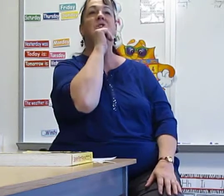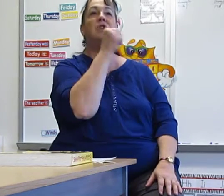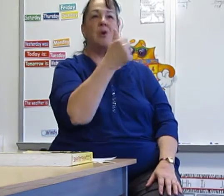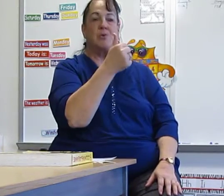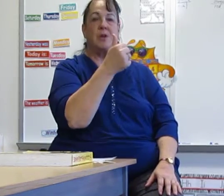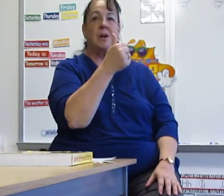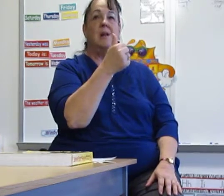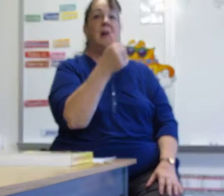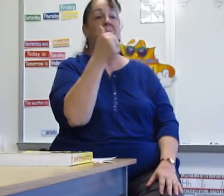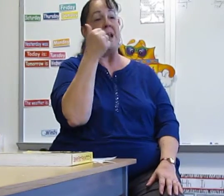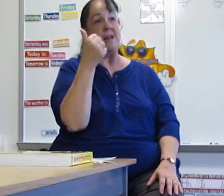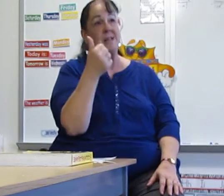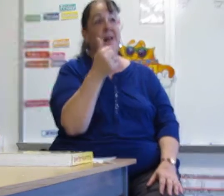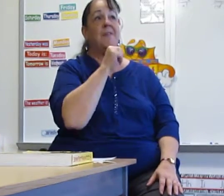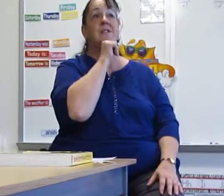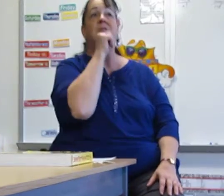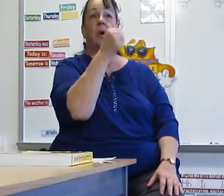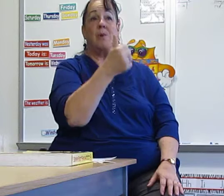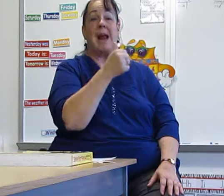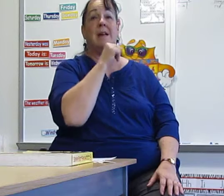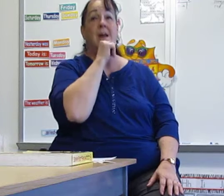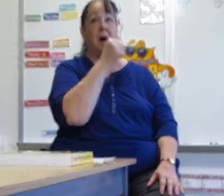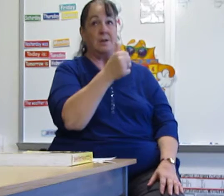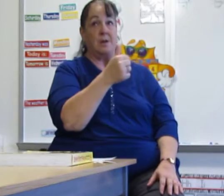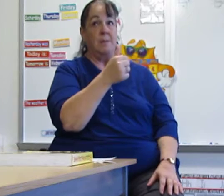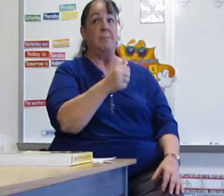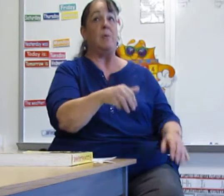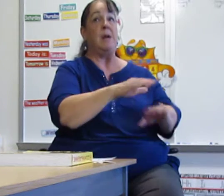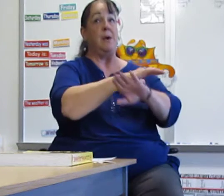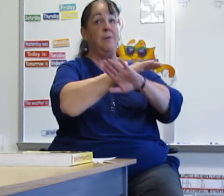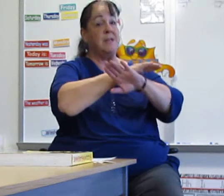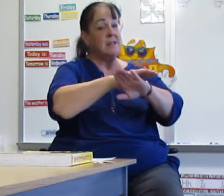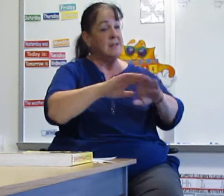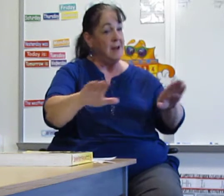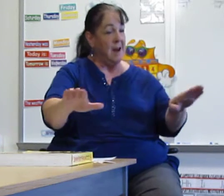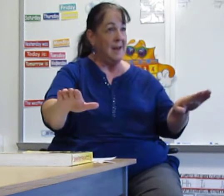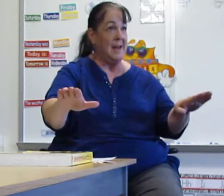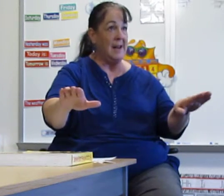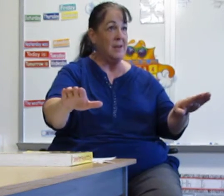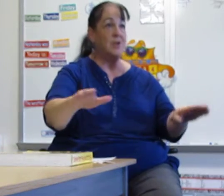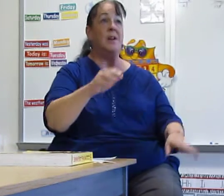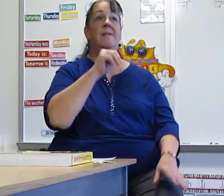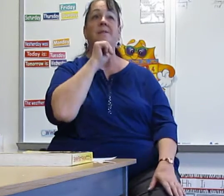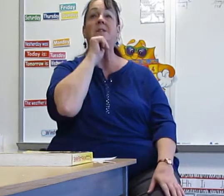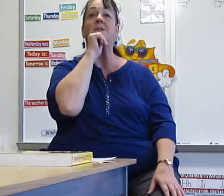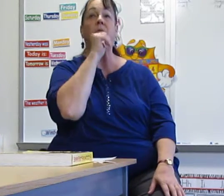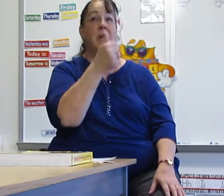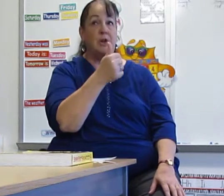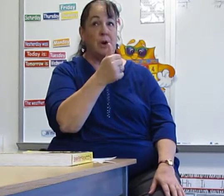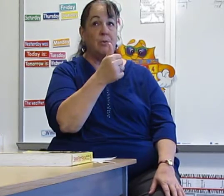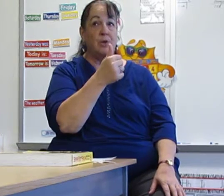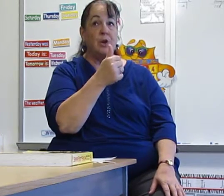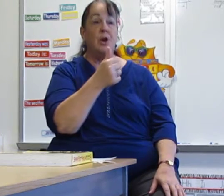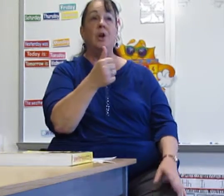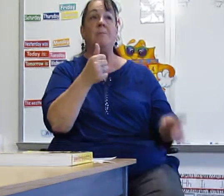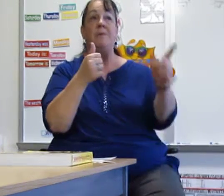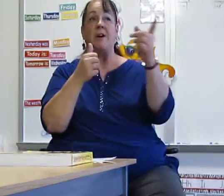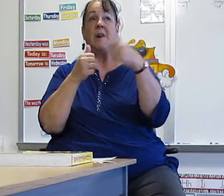don't. Now in ASL, this is don't and not, but we know this is not in English. This is only don't. Be very